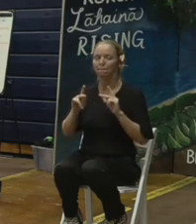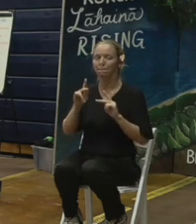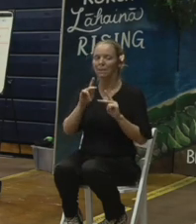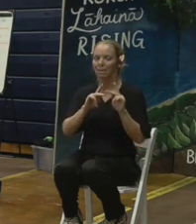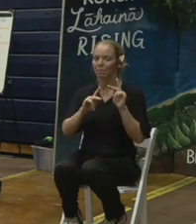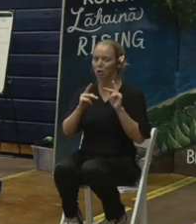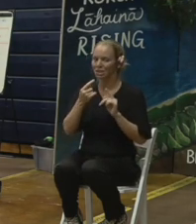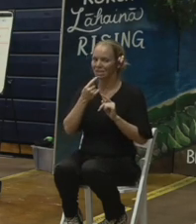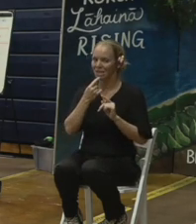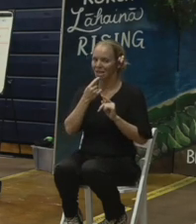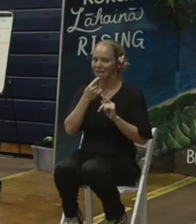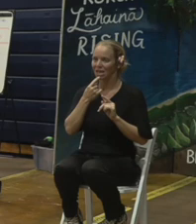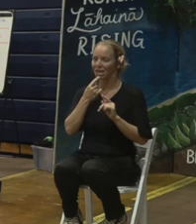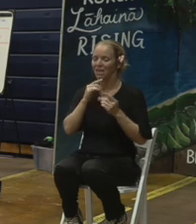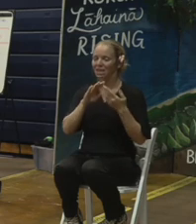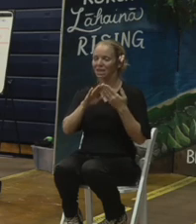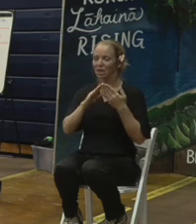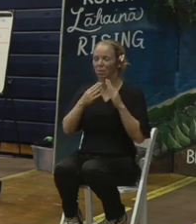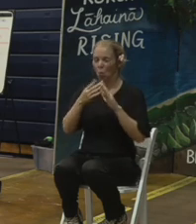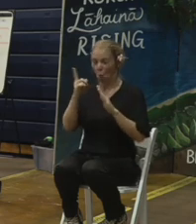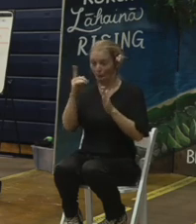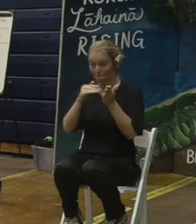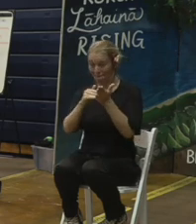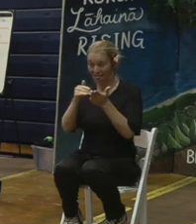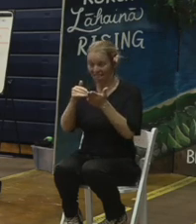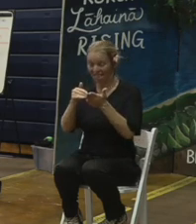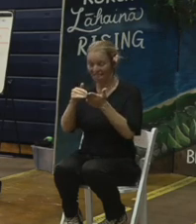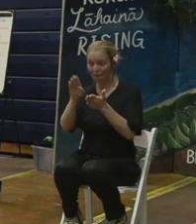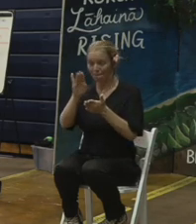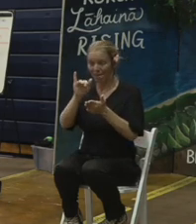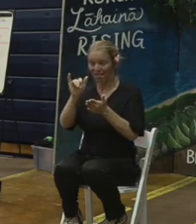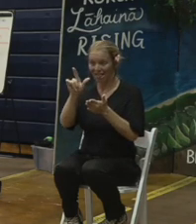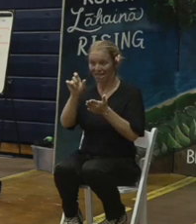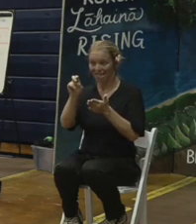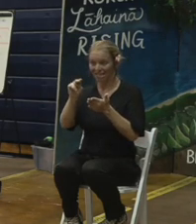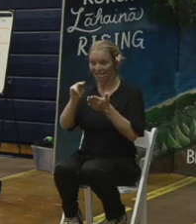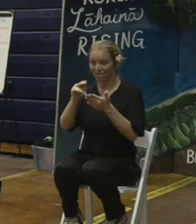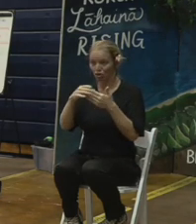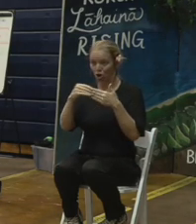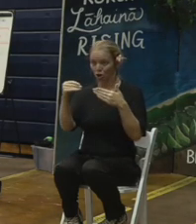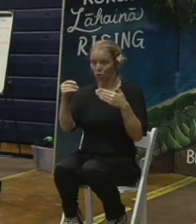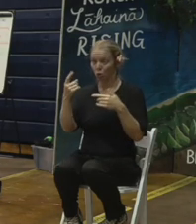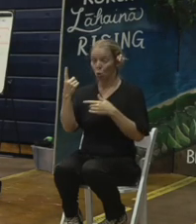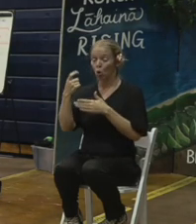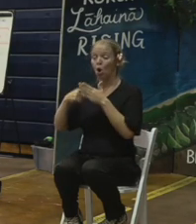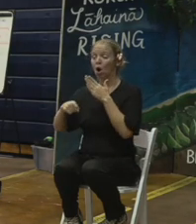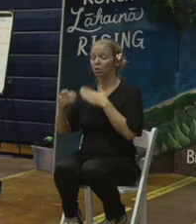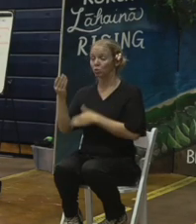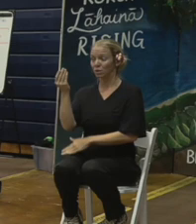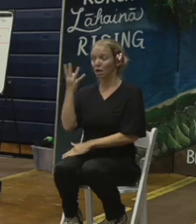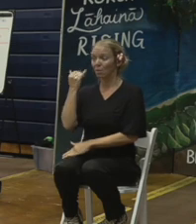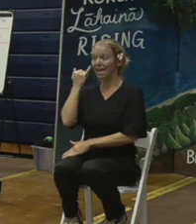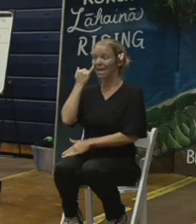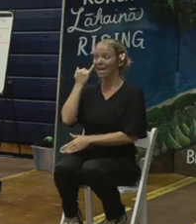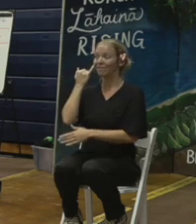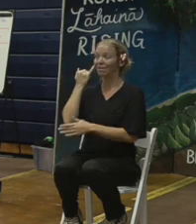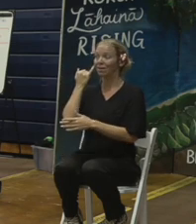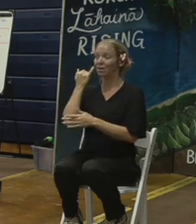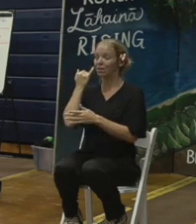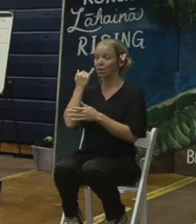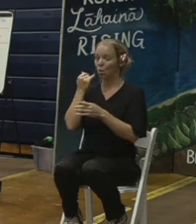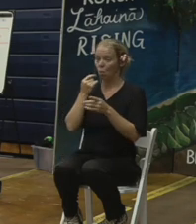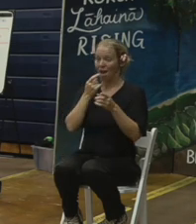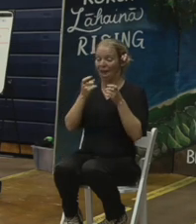not correct. The cost that was made aware to us to handle the debris on island was